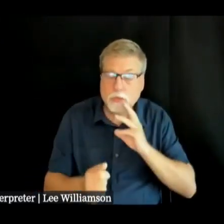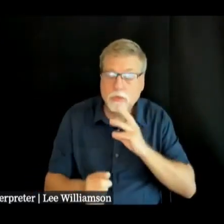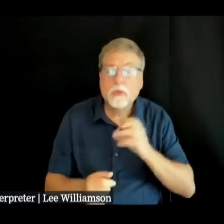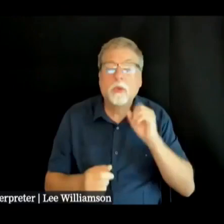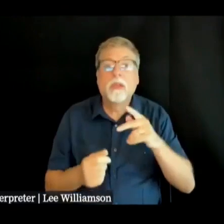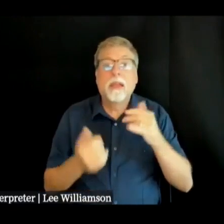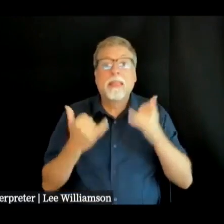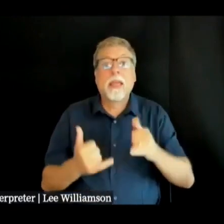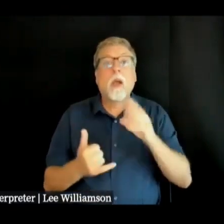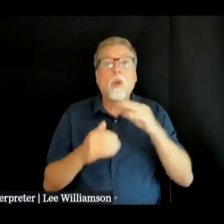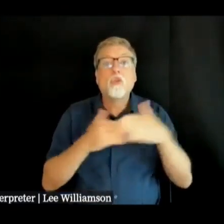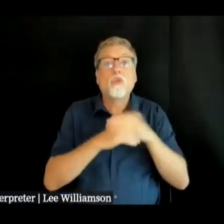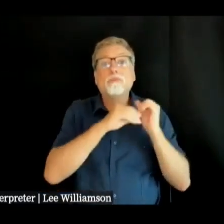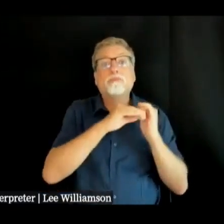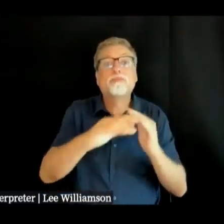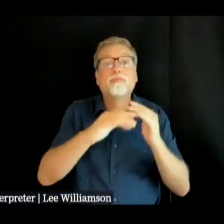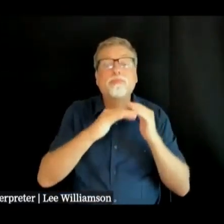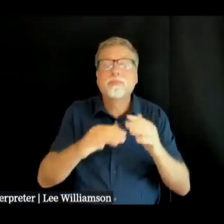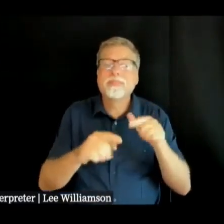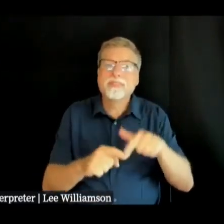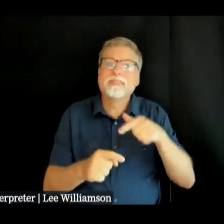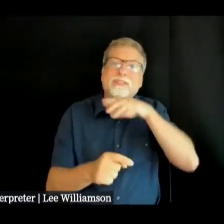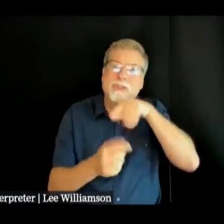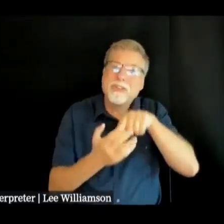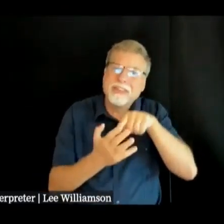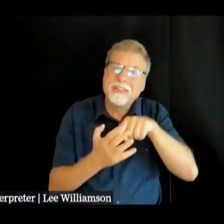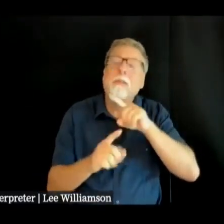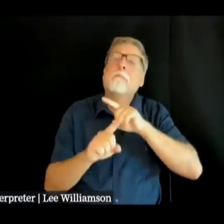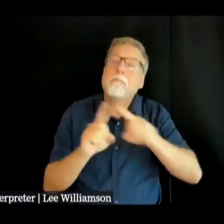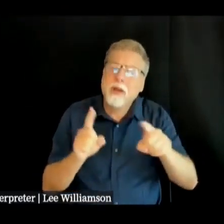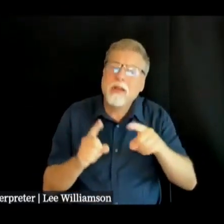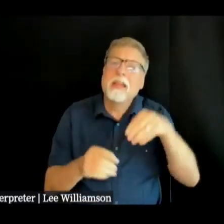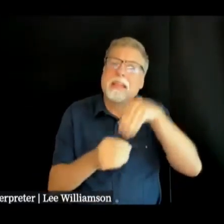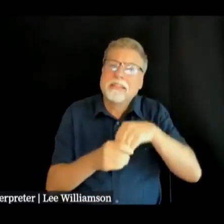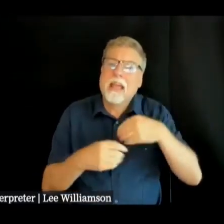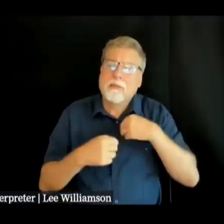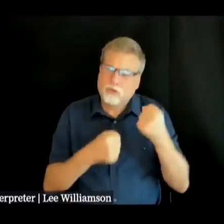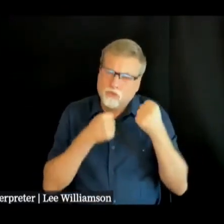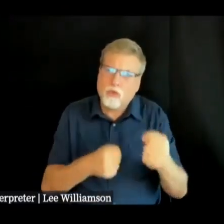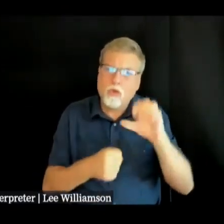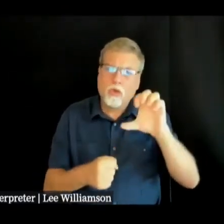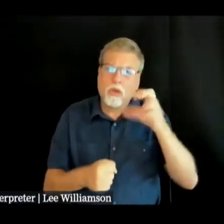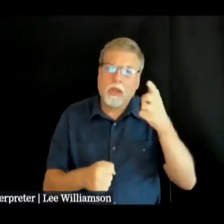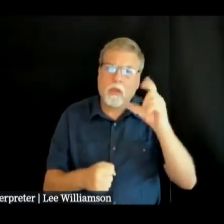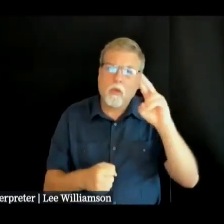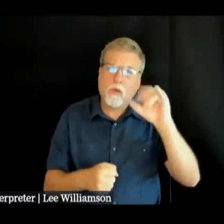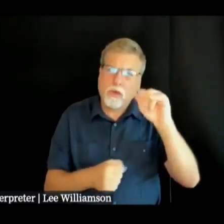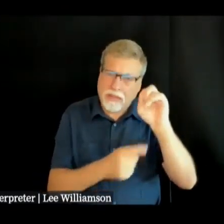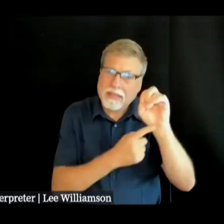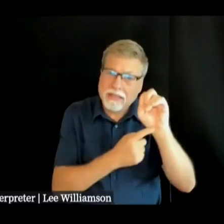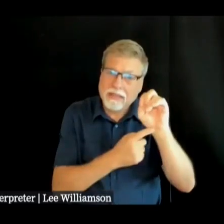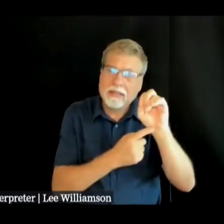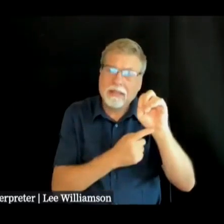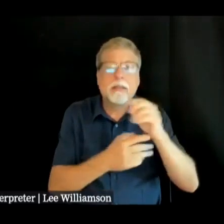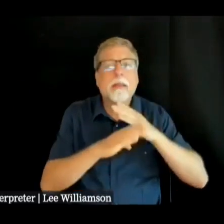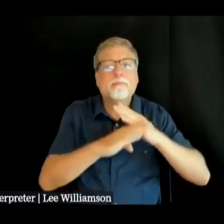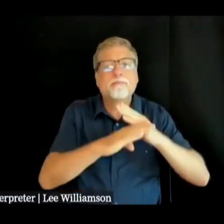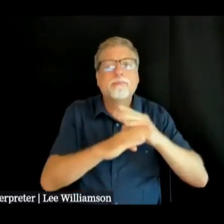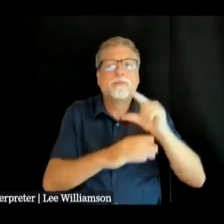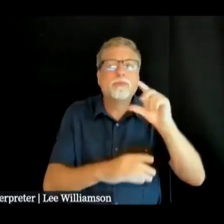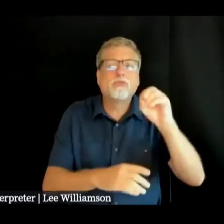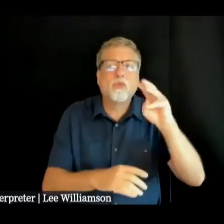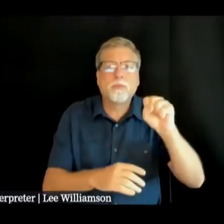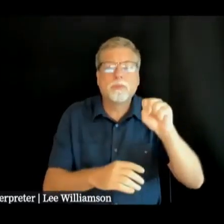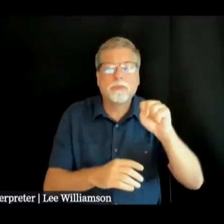contains sediment water it is highly chlorinated to provide as much disinfection as possible the